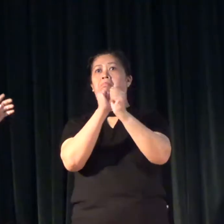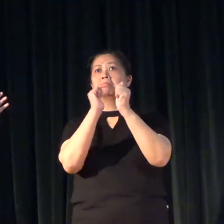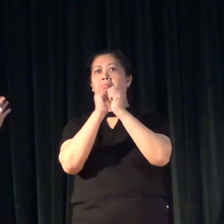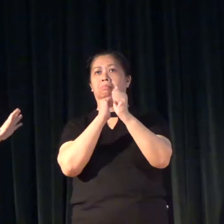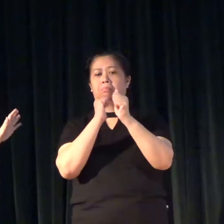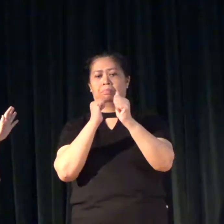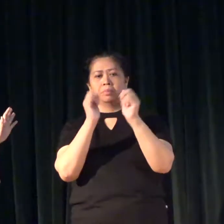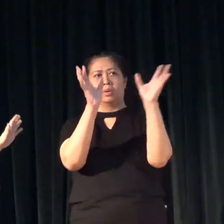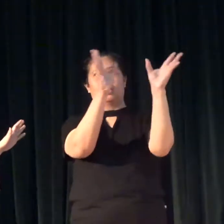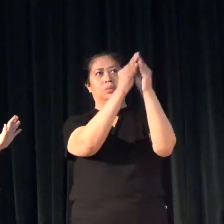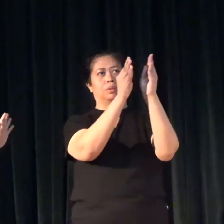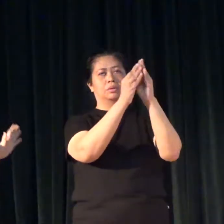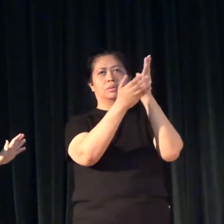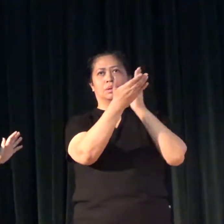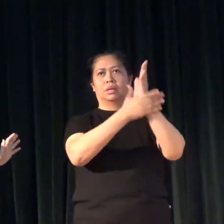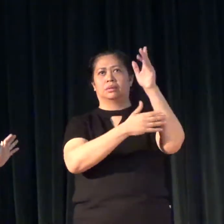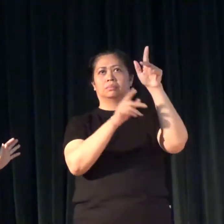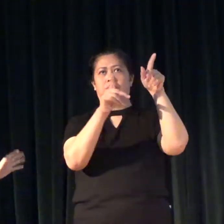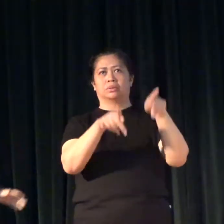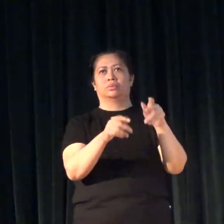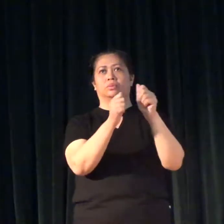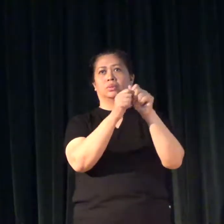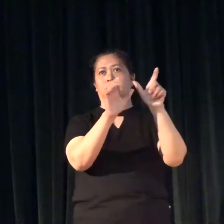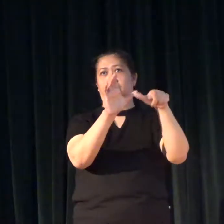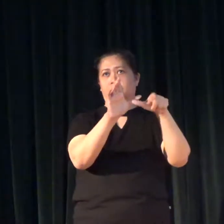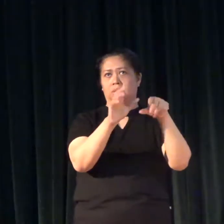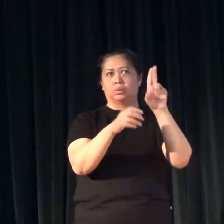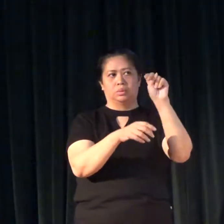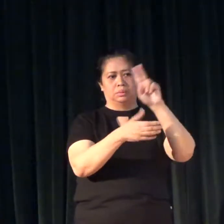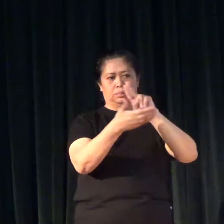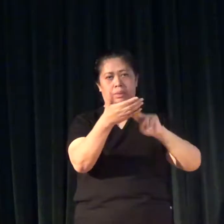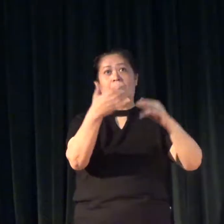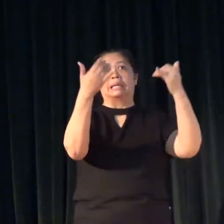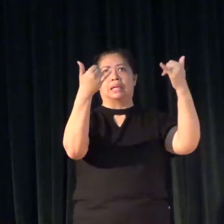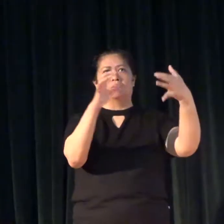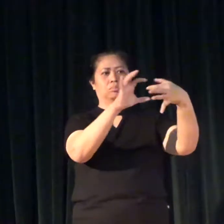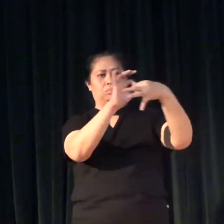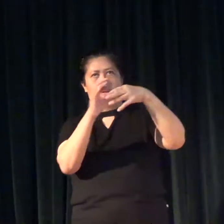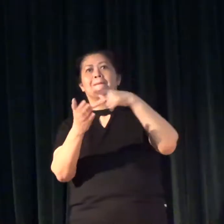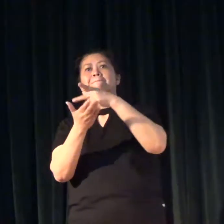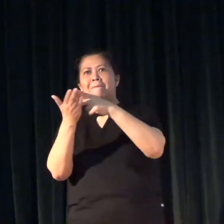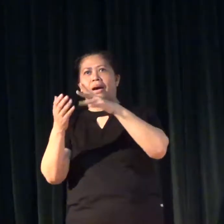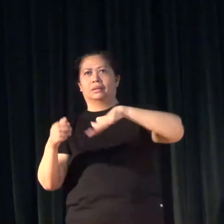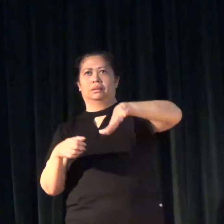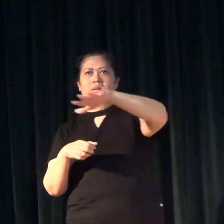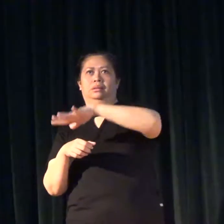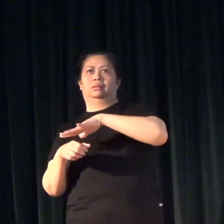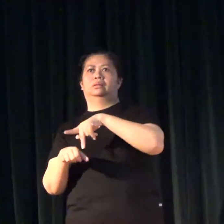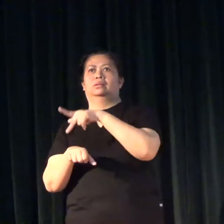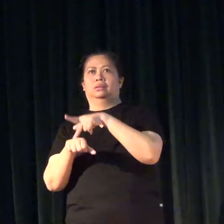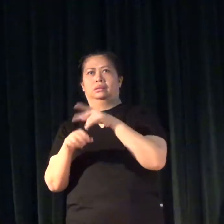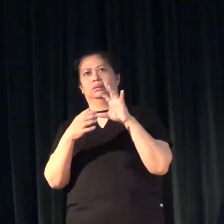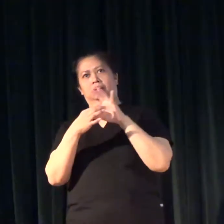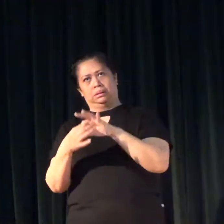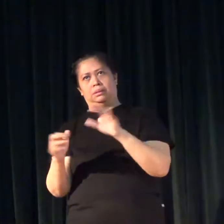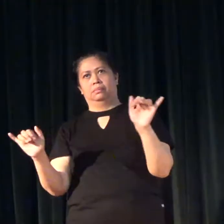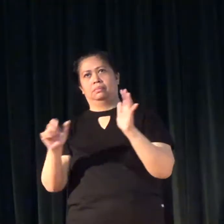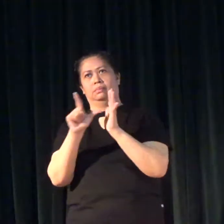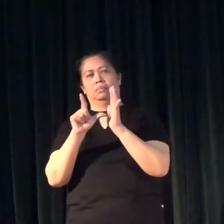the Convention on the Rights of Persons to Disabilities is now part of the law of the Philippines.